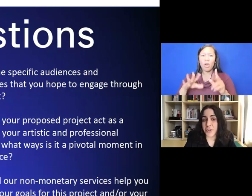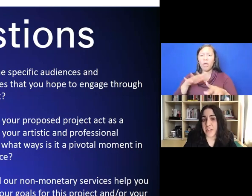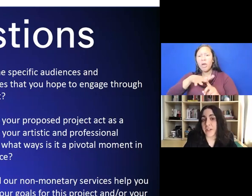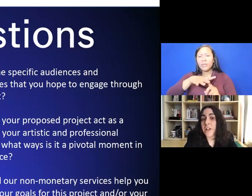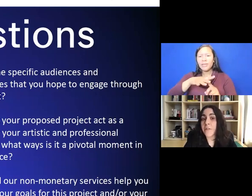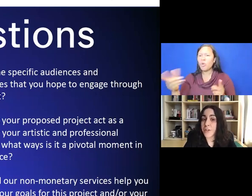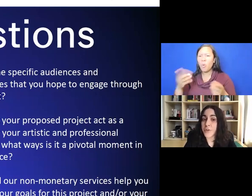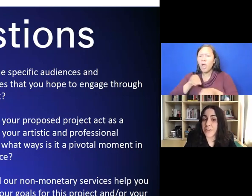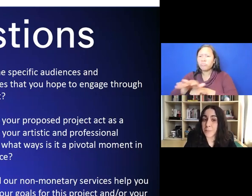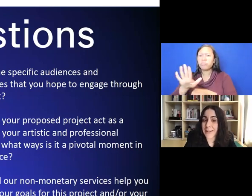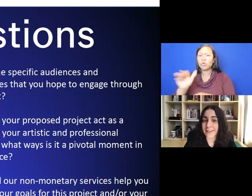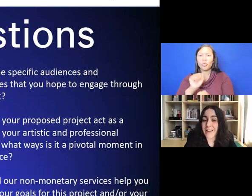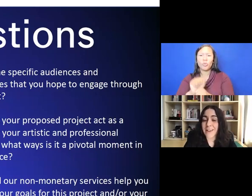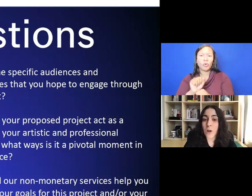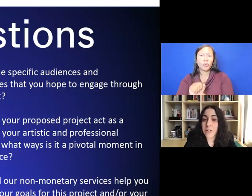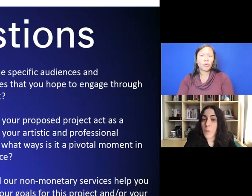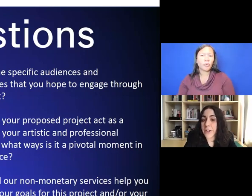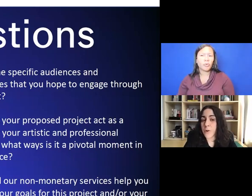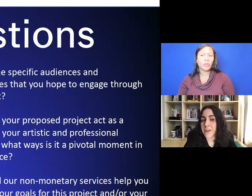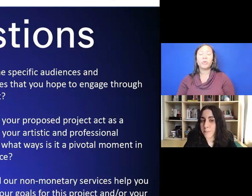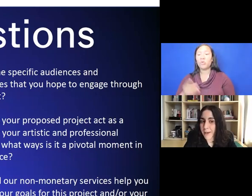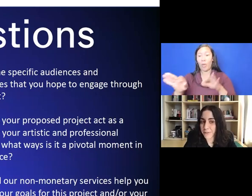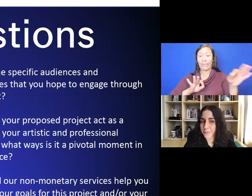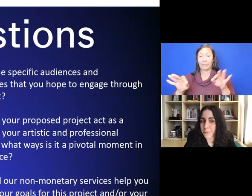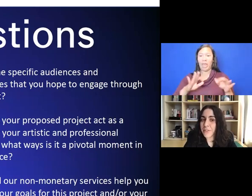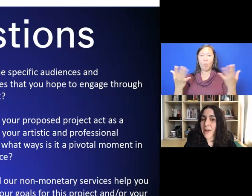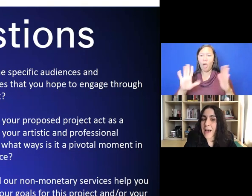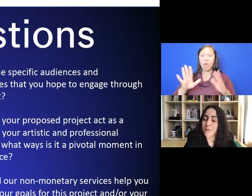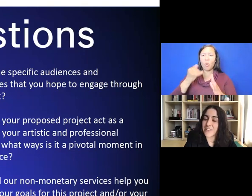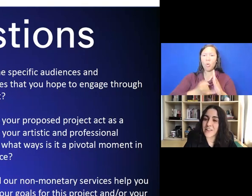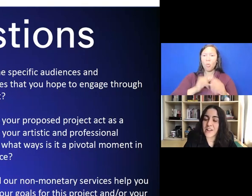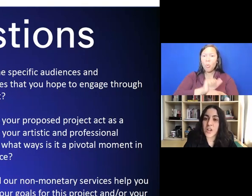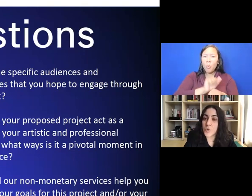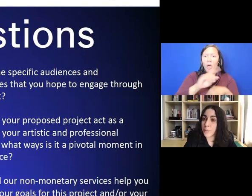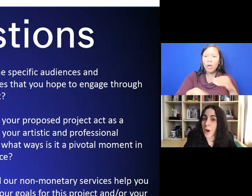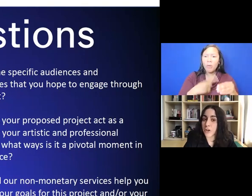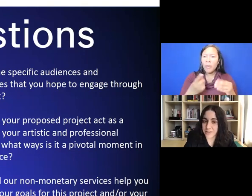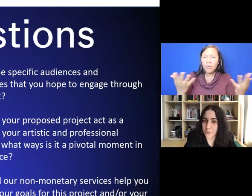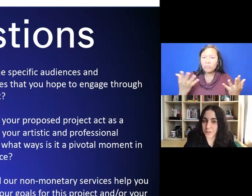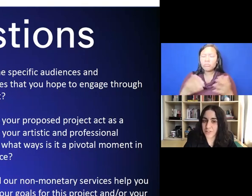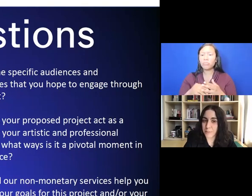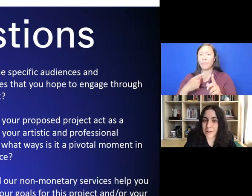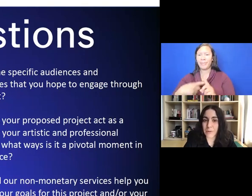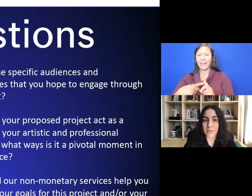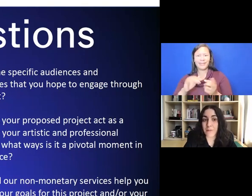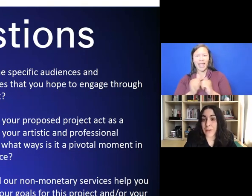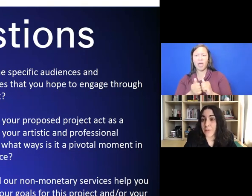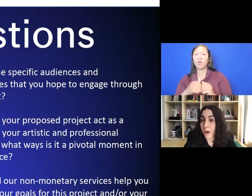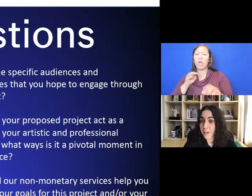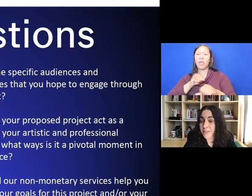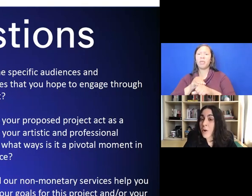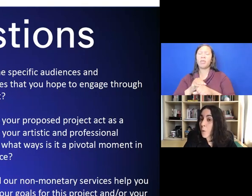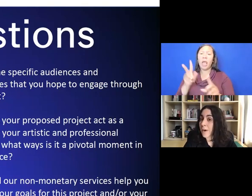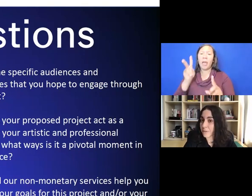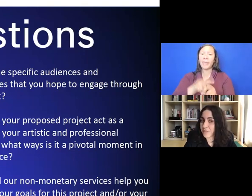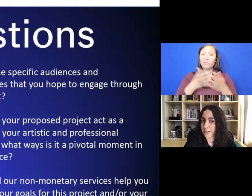an opportunity for you to explain not only what your work is about, but also how it fits into a broader discourse, be it within the field of